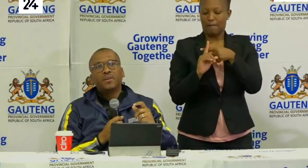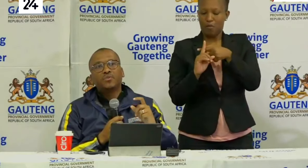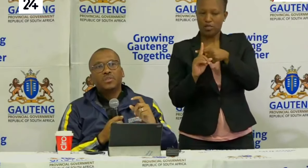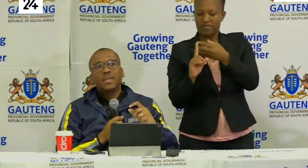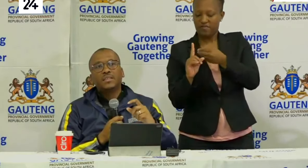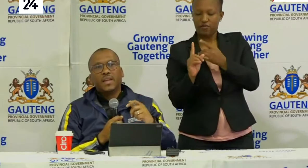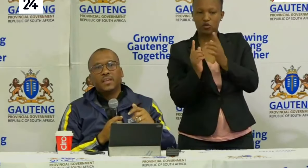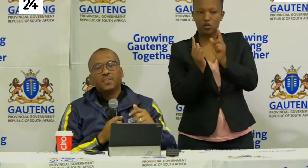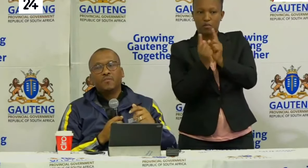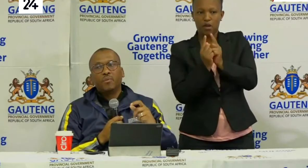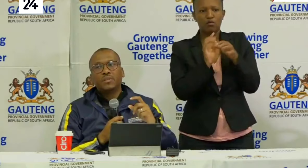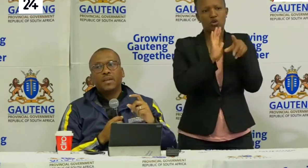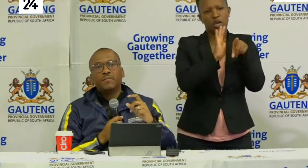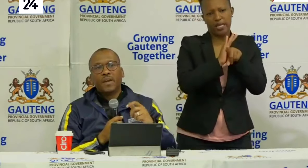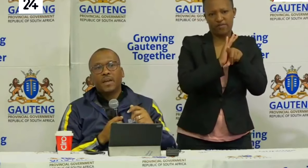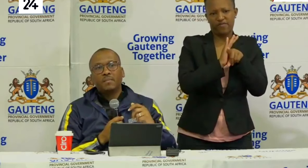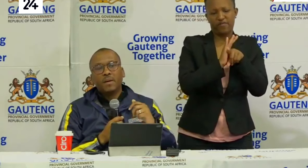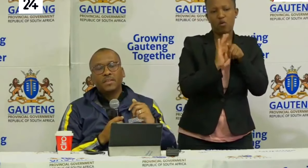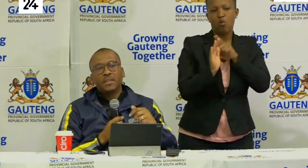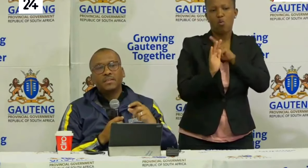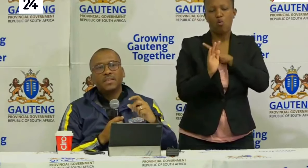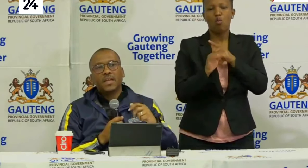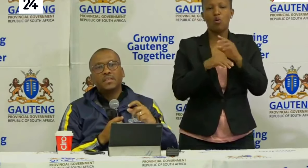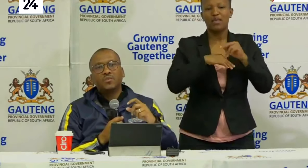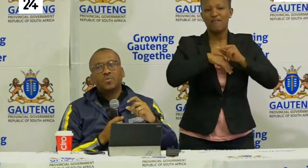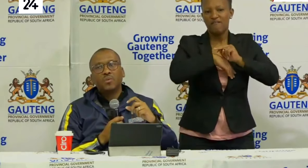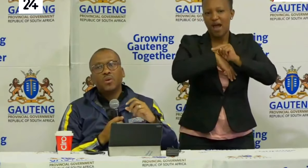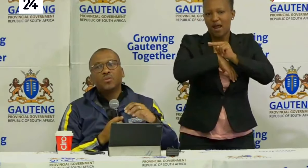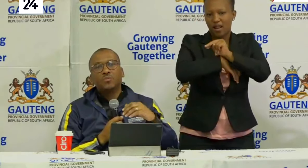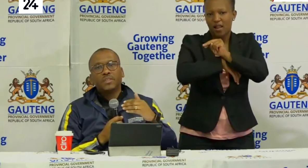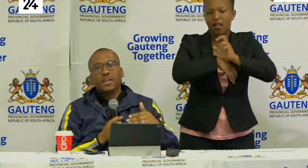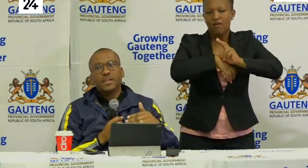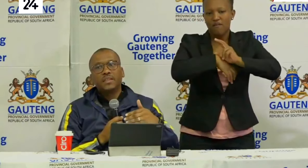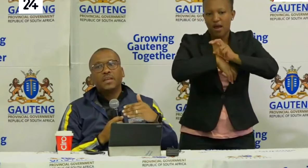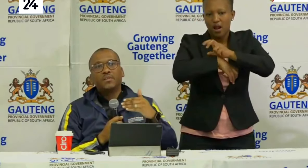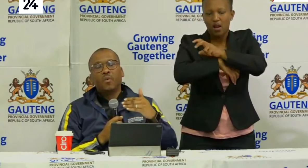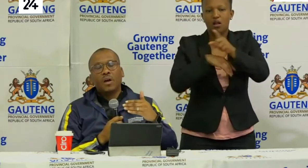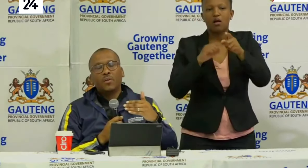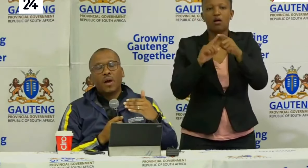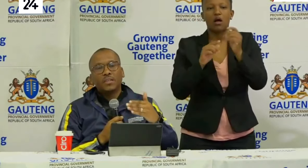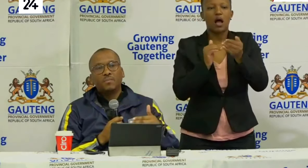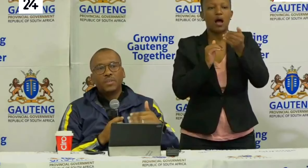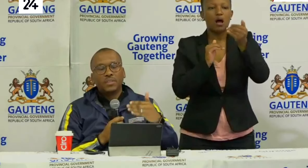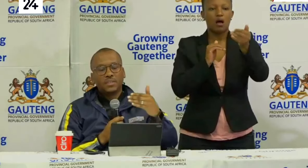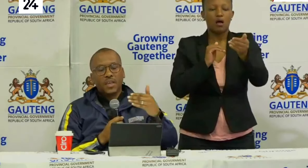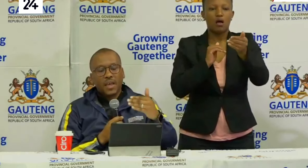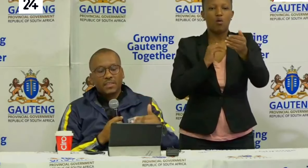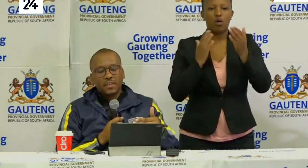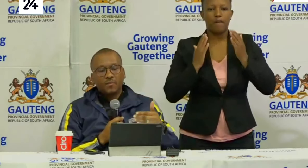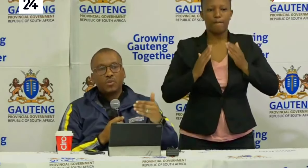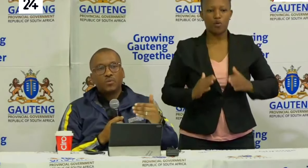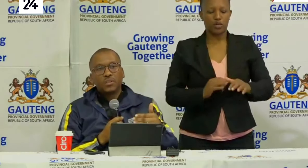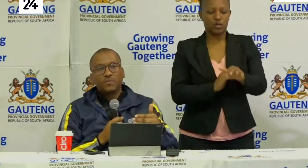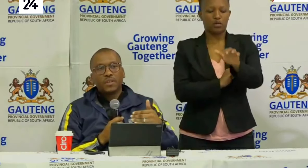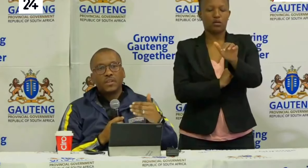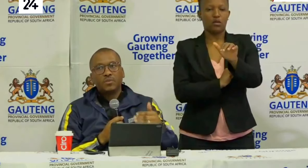to test negative because the viral particles they start to be shaded and your antibodies as